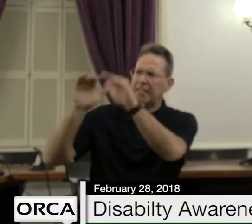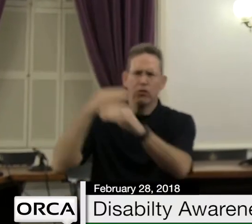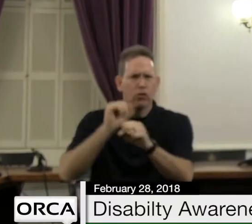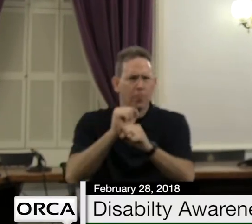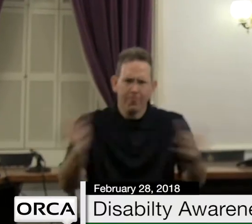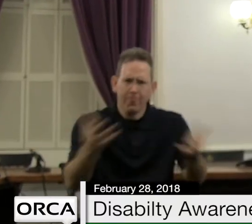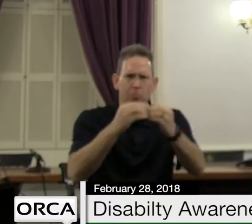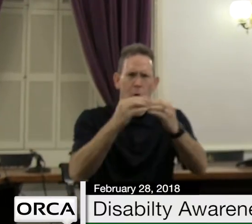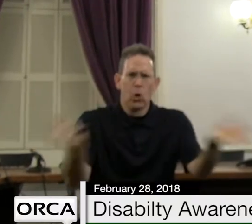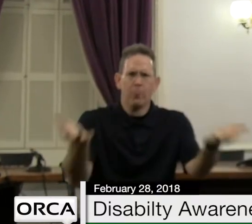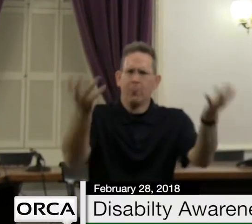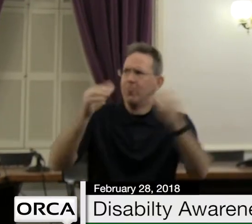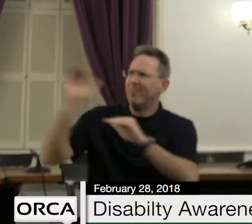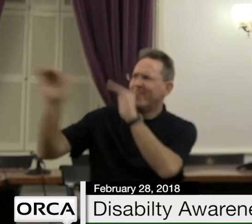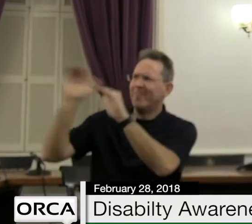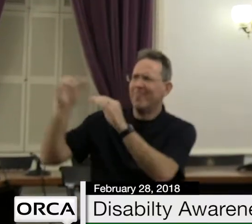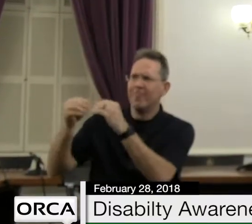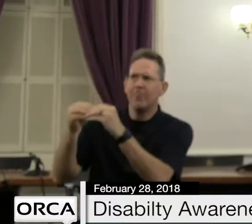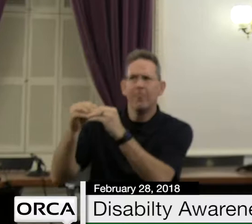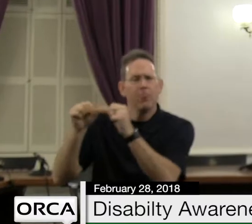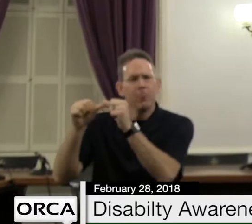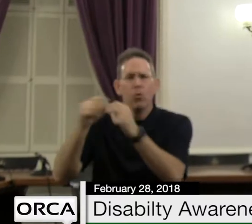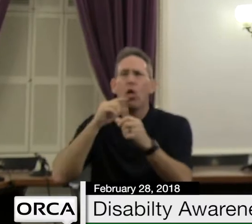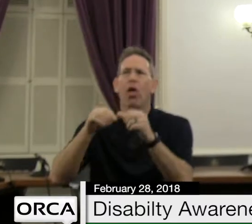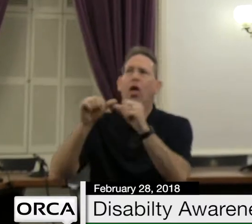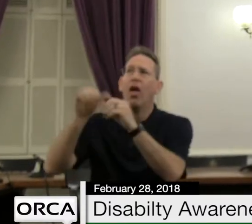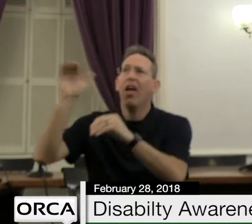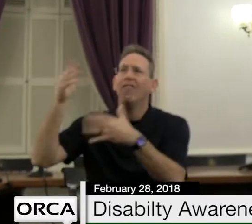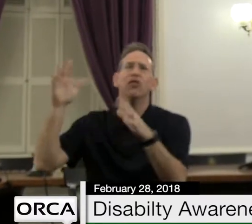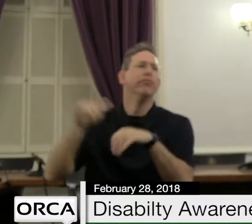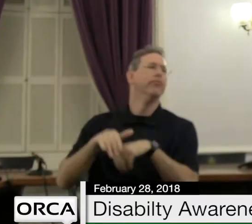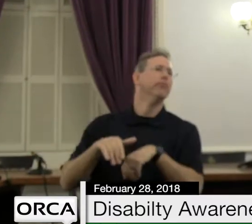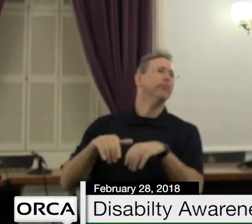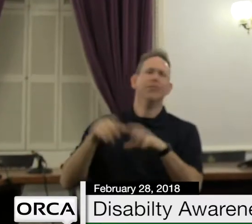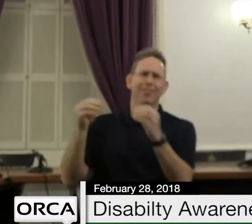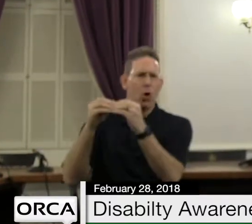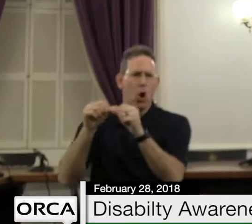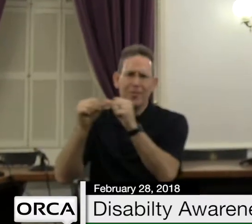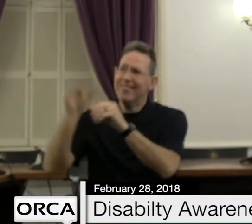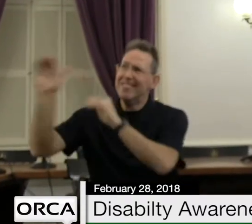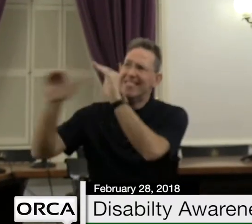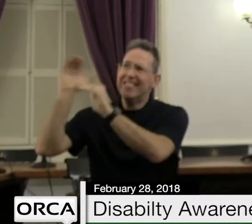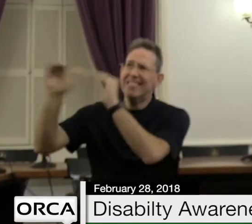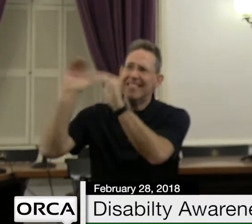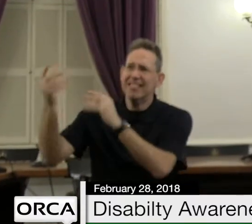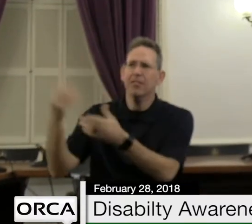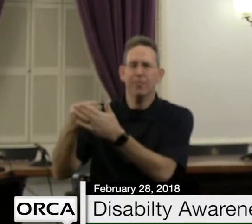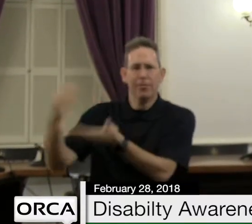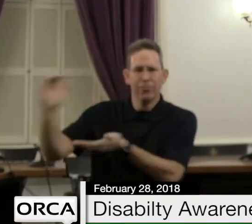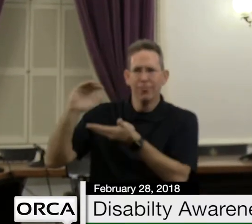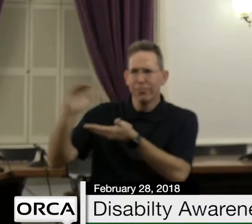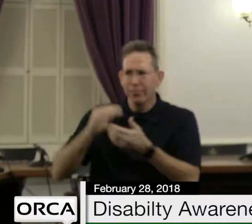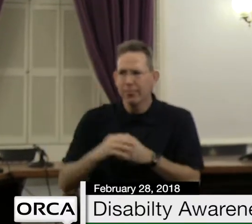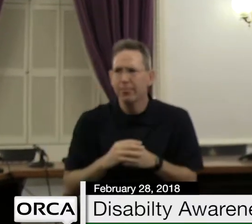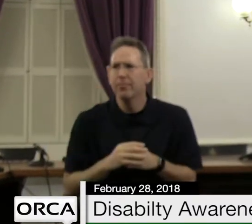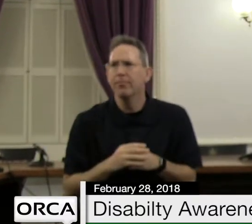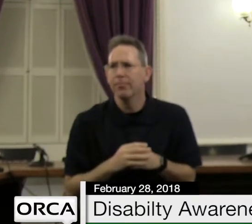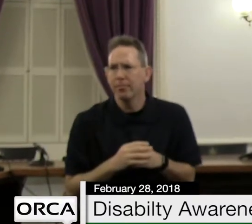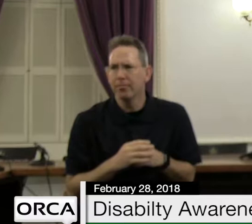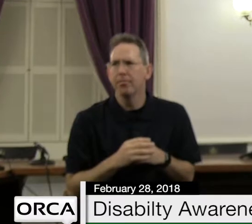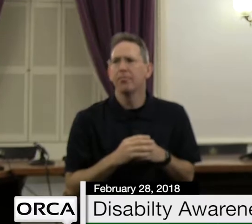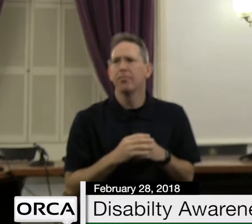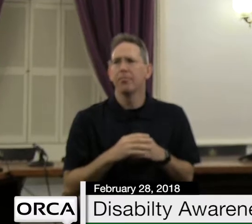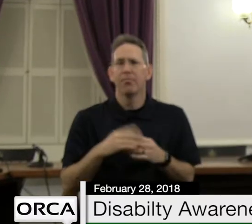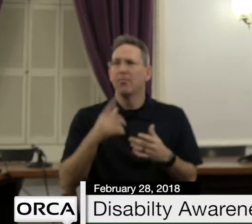that are out there are not being met. And it is inappropriate as